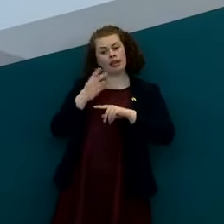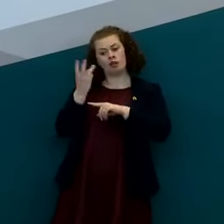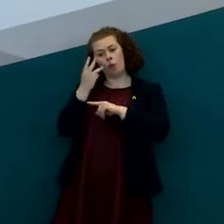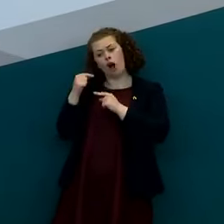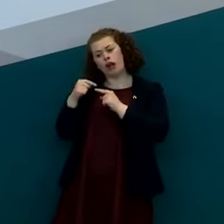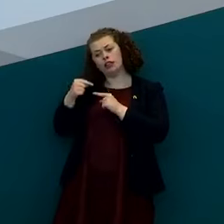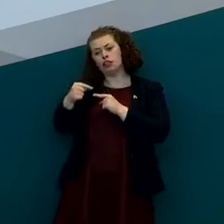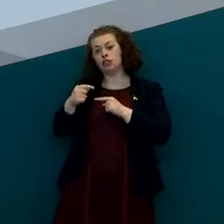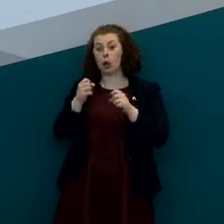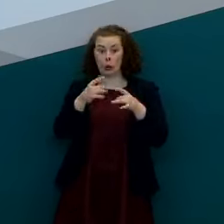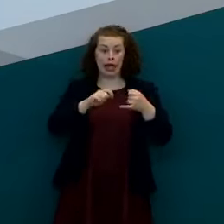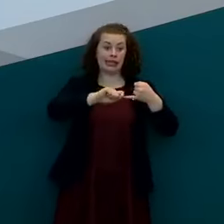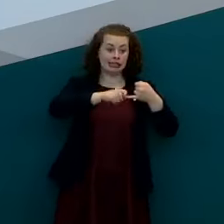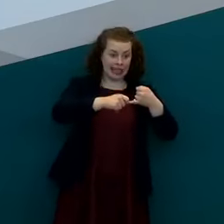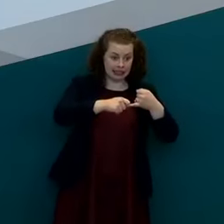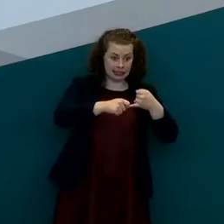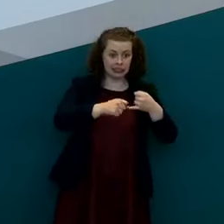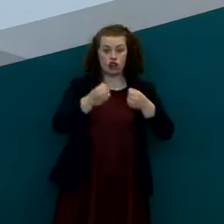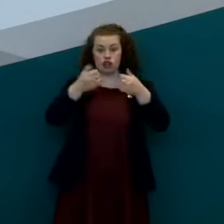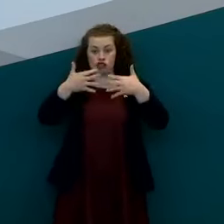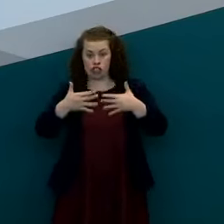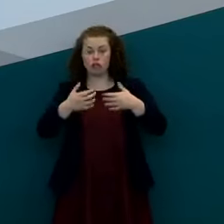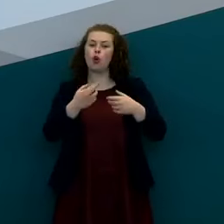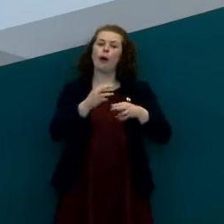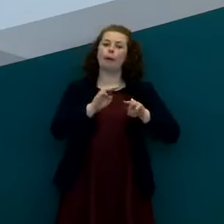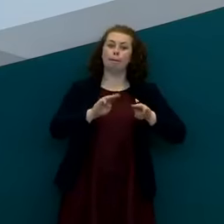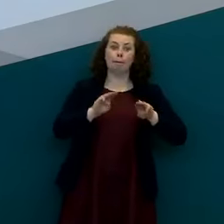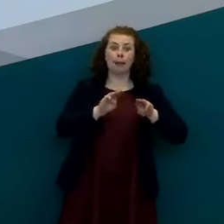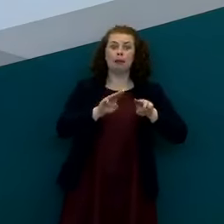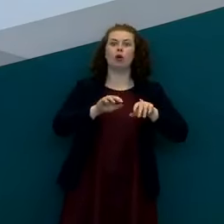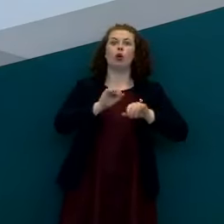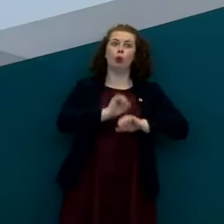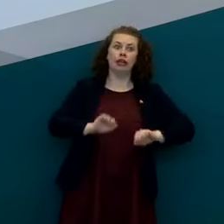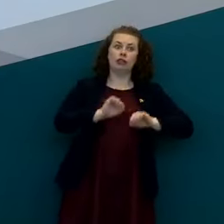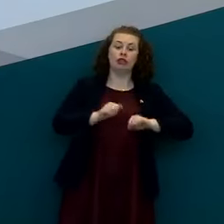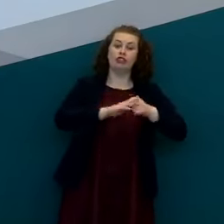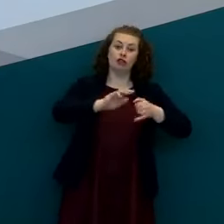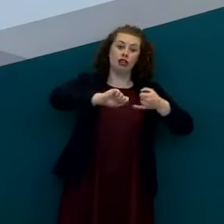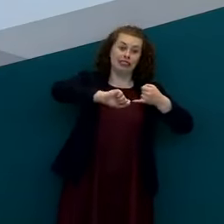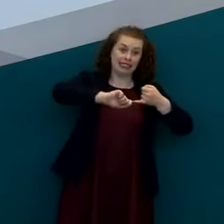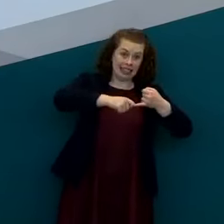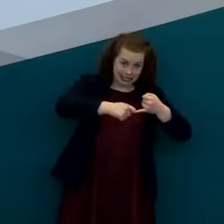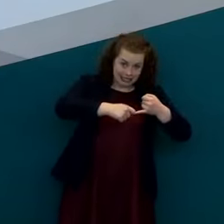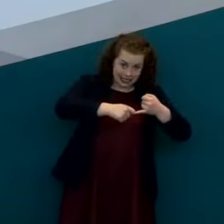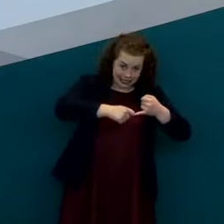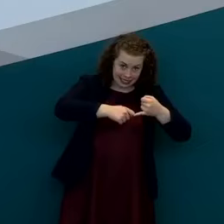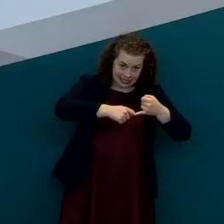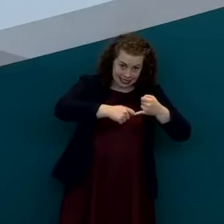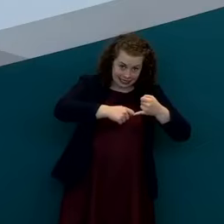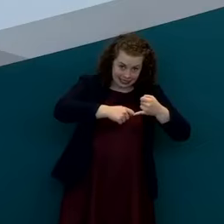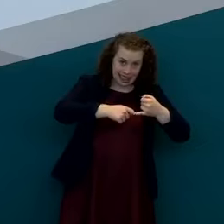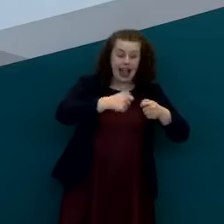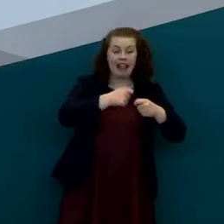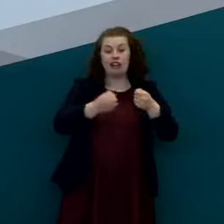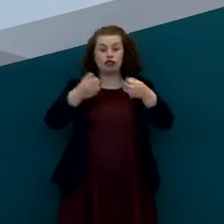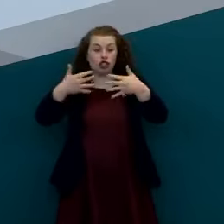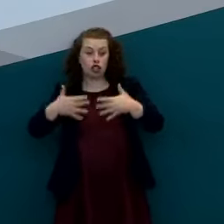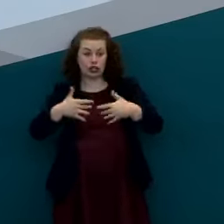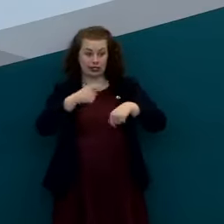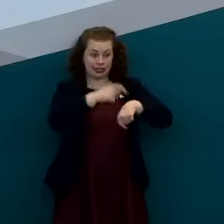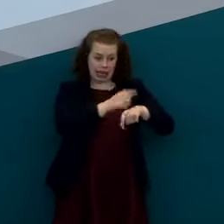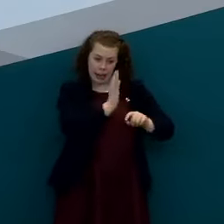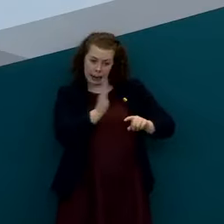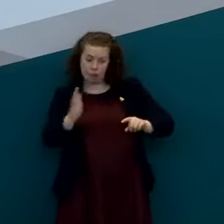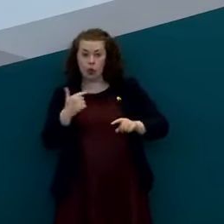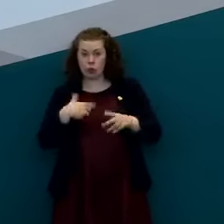the delay in testing and we can backdate a delayed test to when the person was tested so there's there's